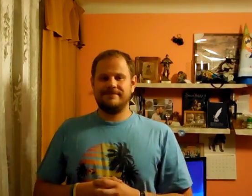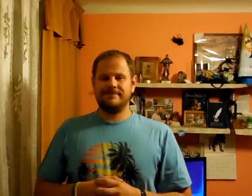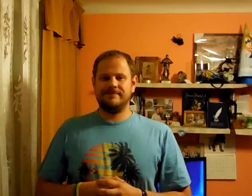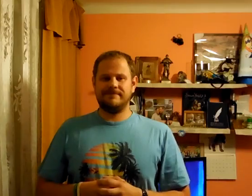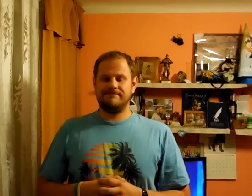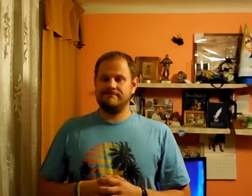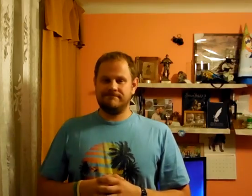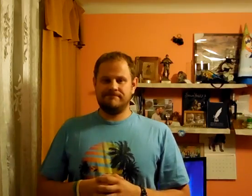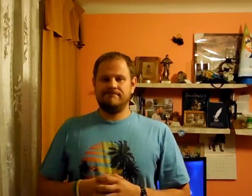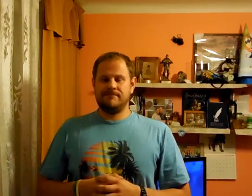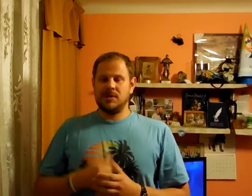She's a nightmare!